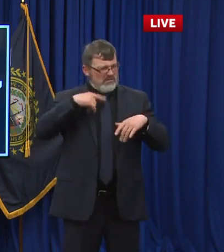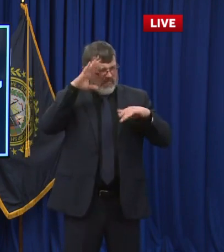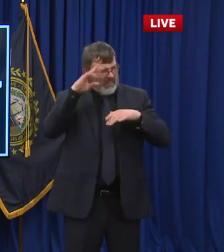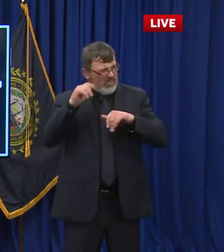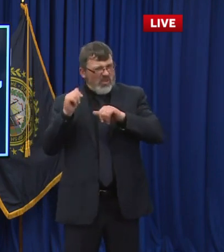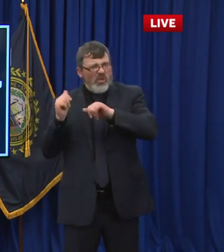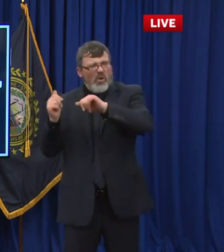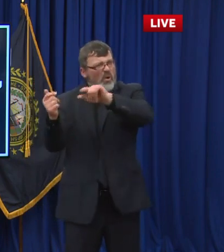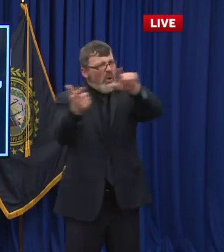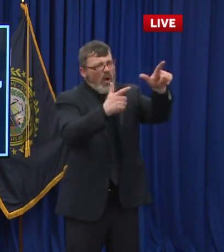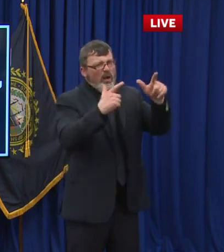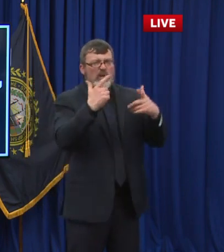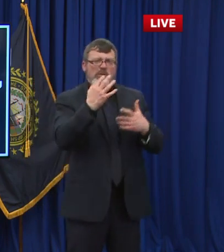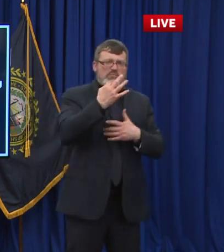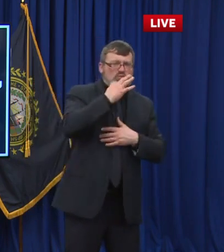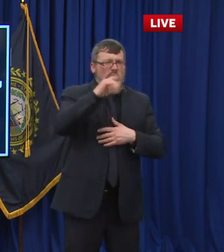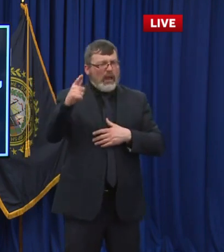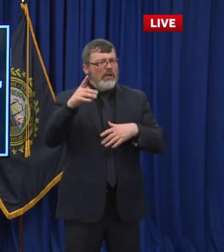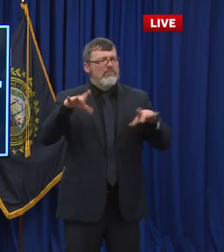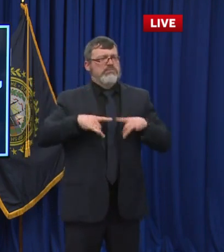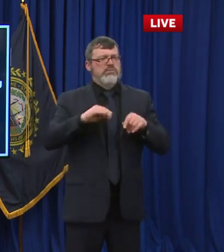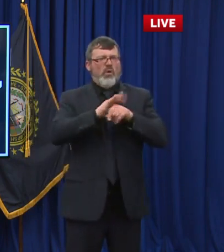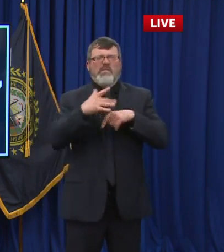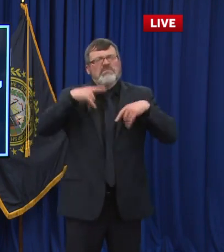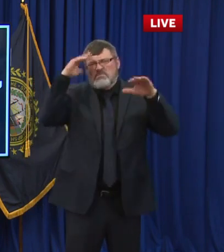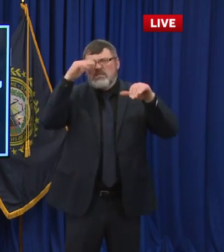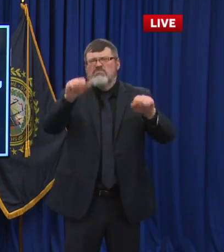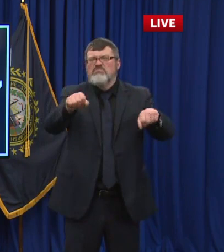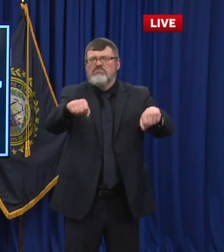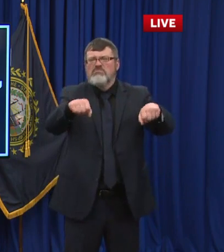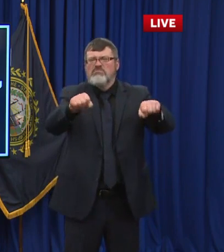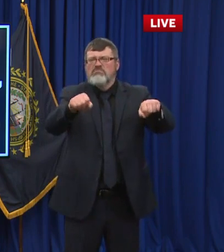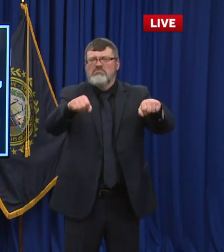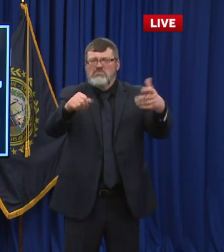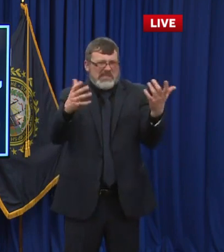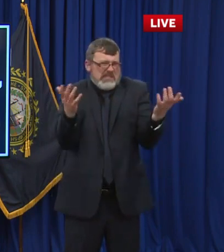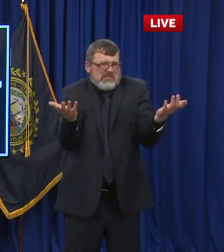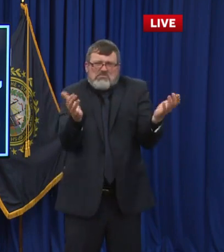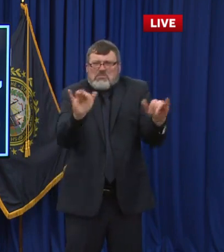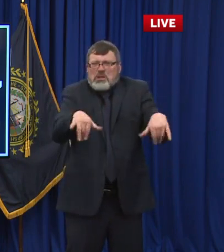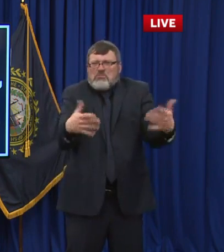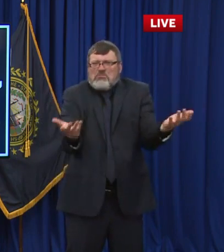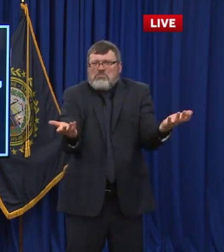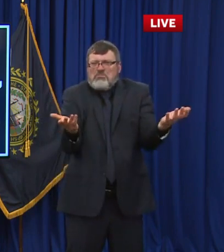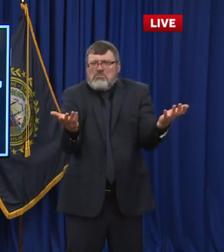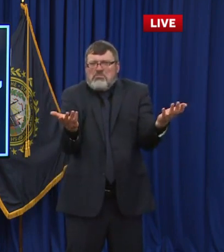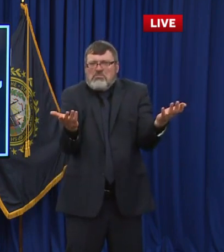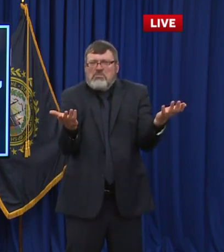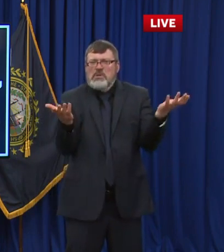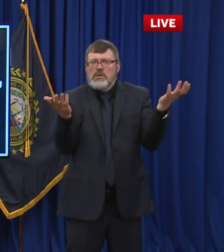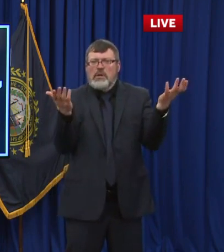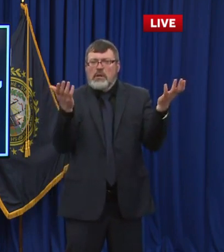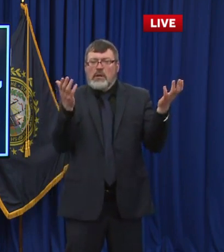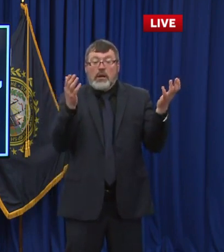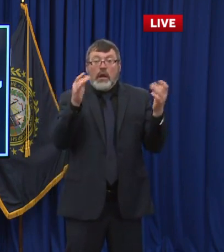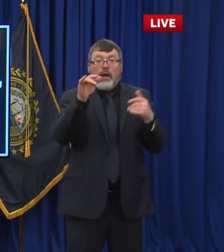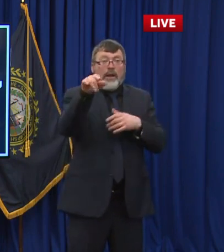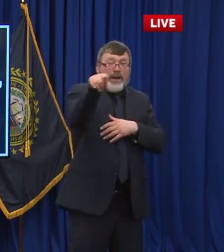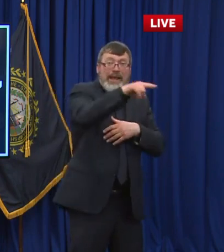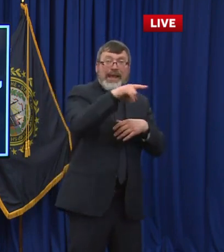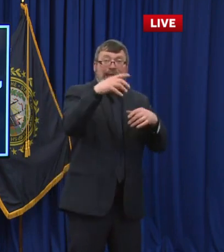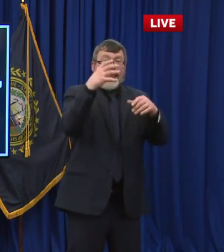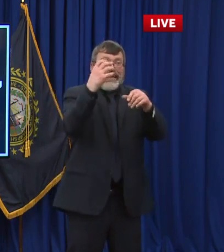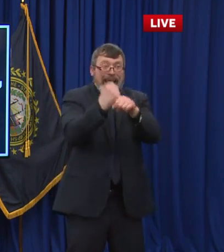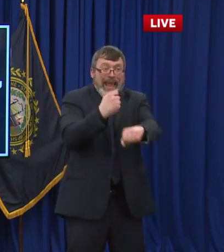It'll be, they'll be minor. There'll be therapeutics in case it gets too, too severe. And then obviously, even if we need boosters every year, you know, hopefully that'll become available.